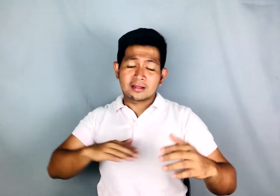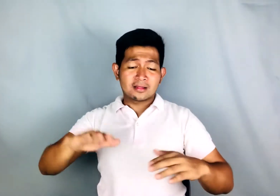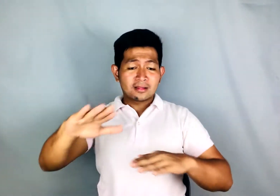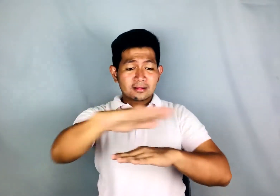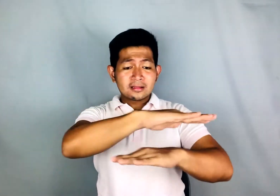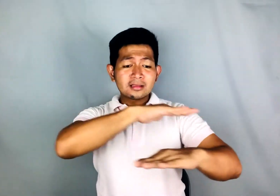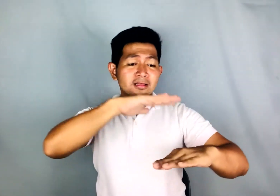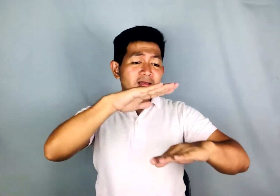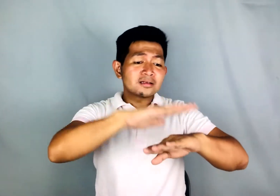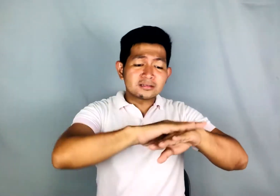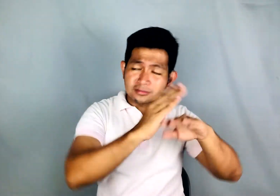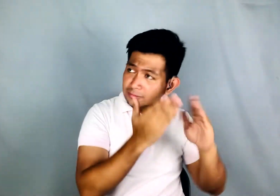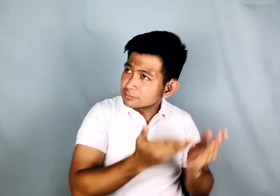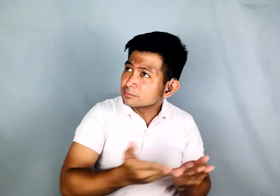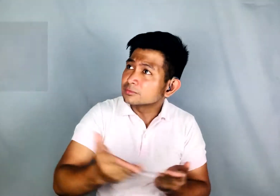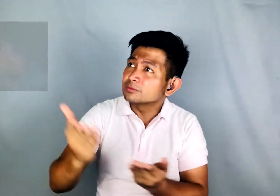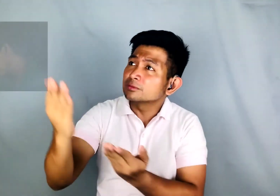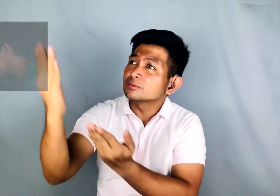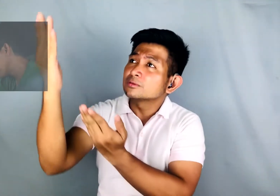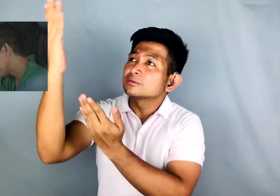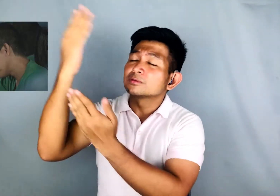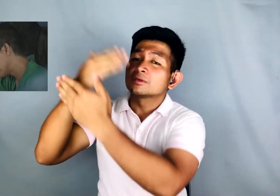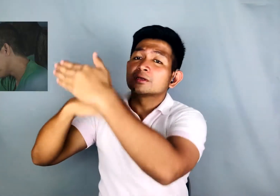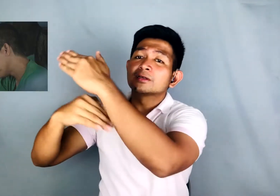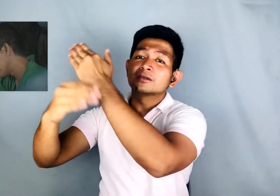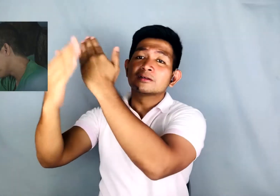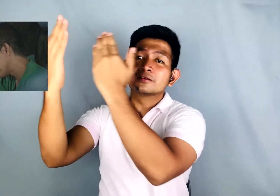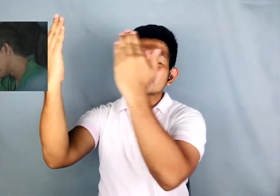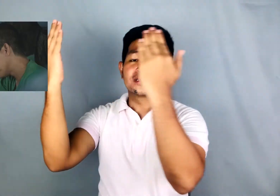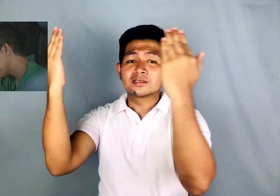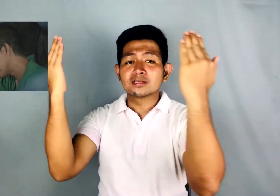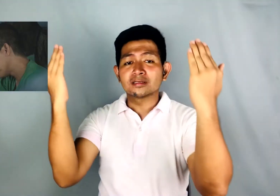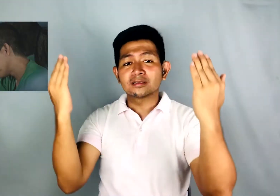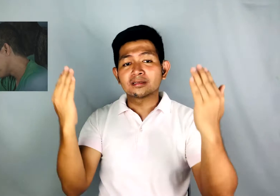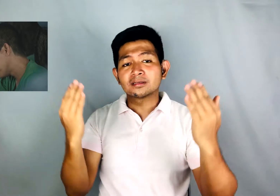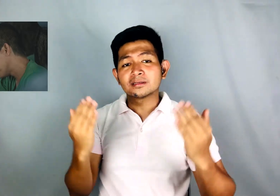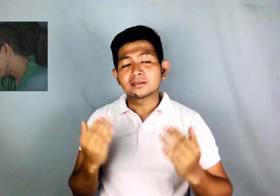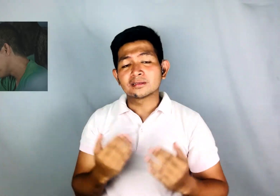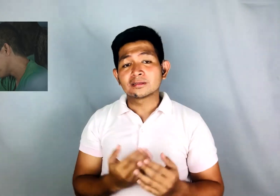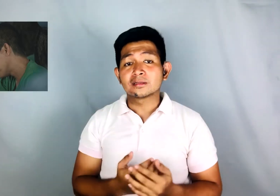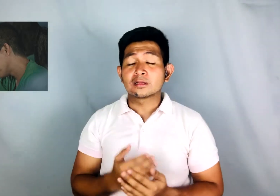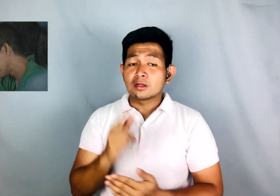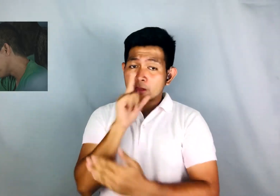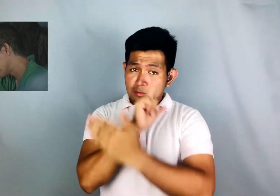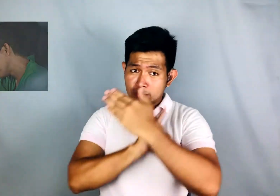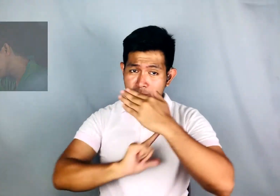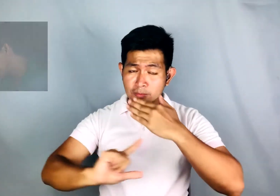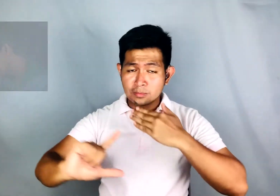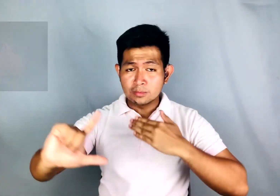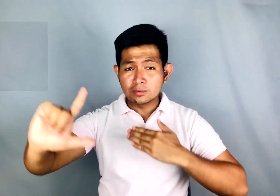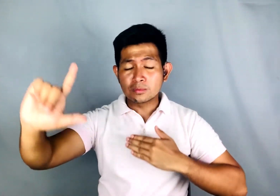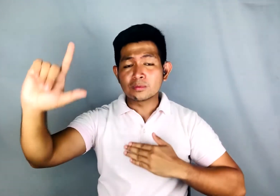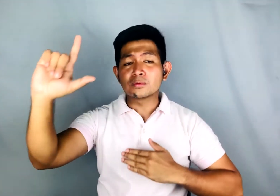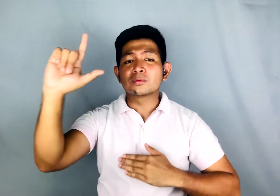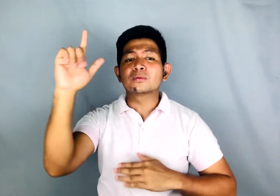to you Lord, heal our land